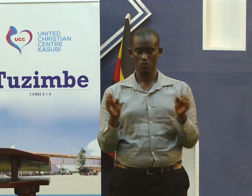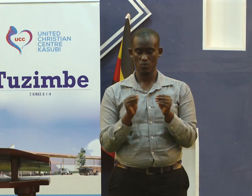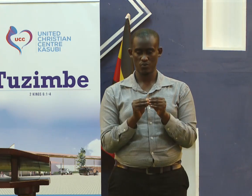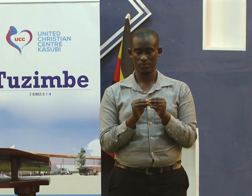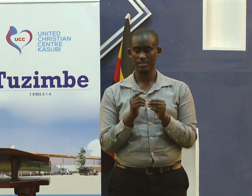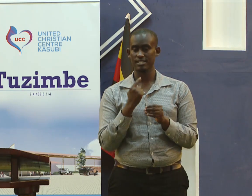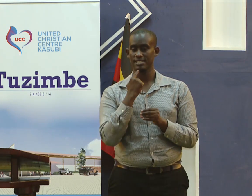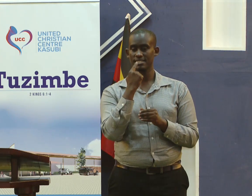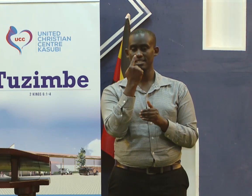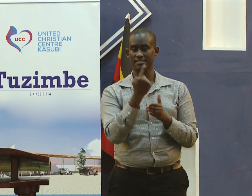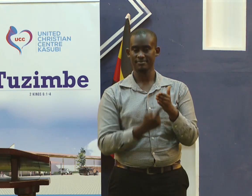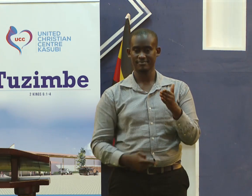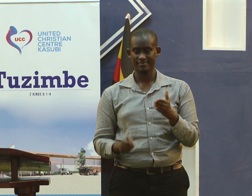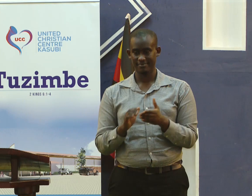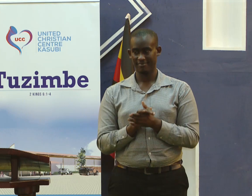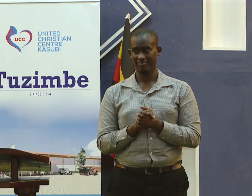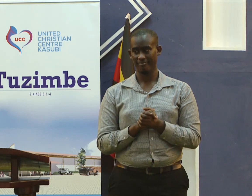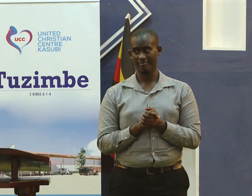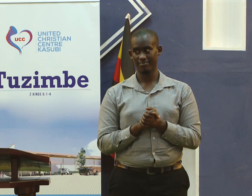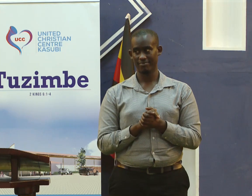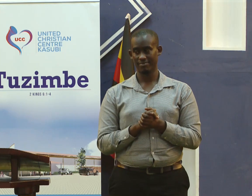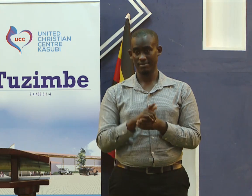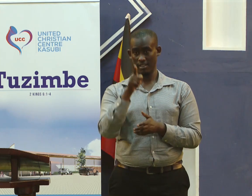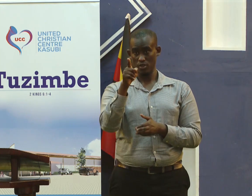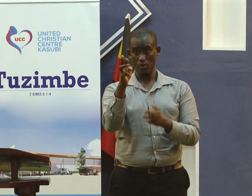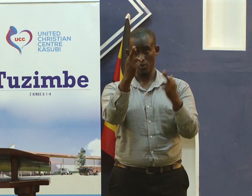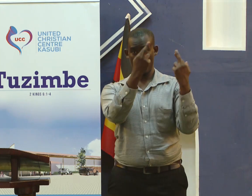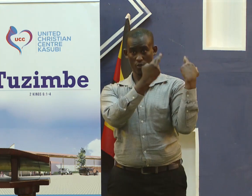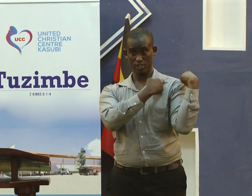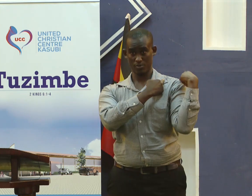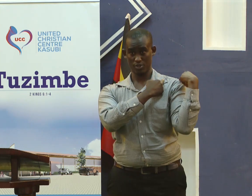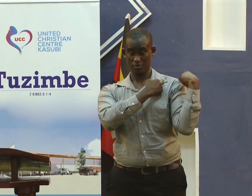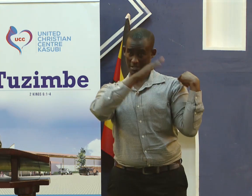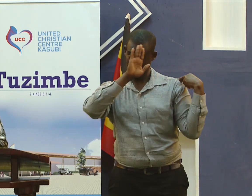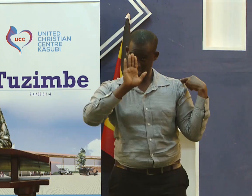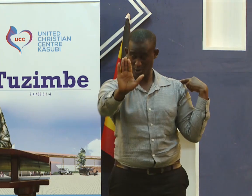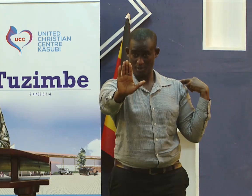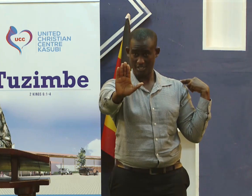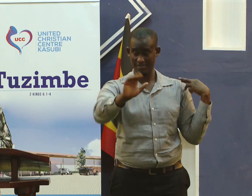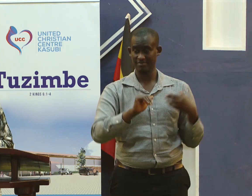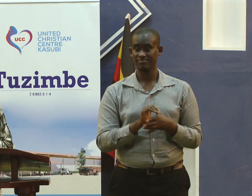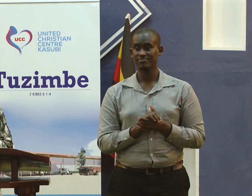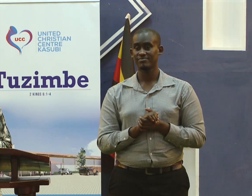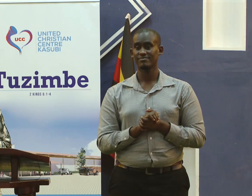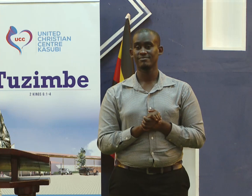I want to conclude by telling you it is your responsibility